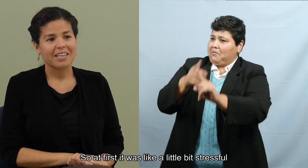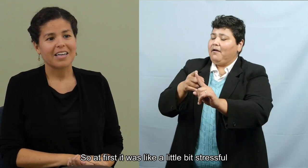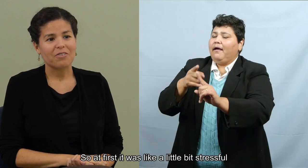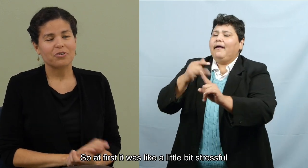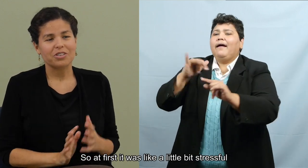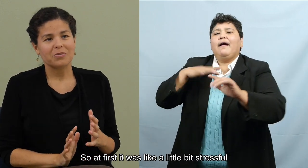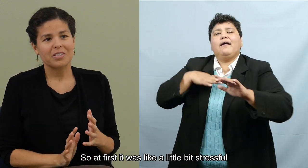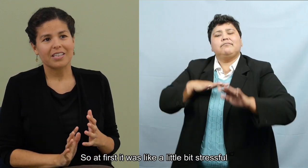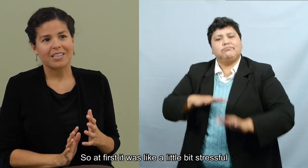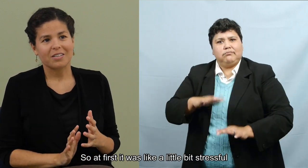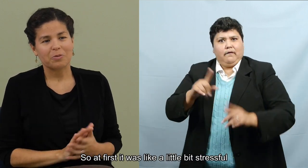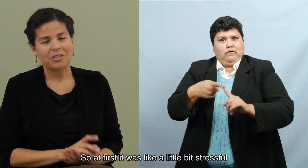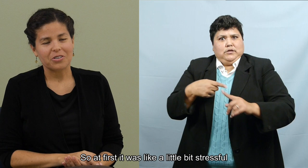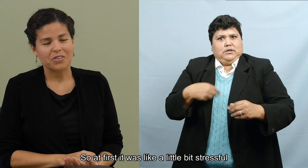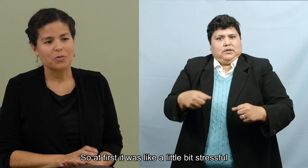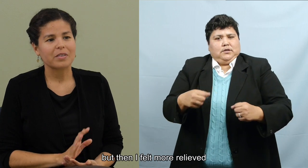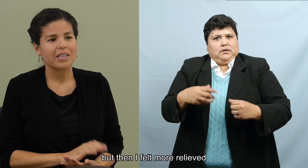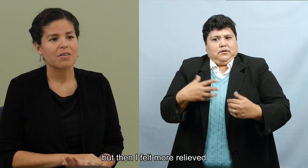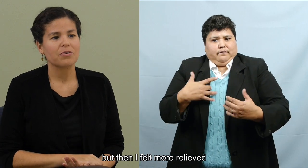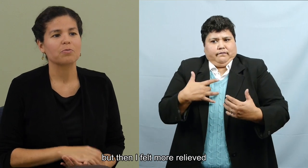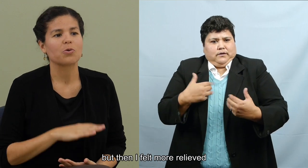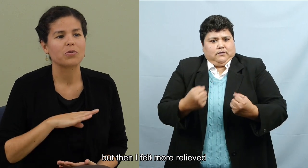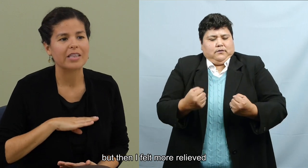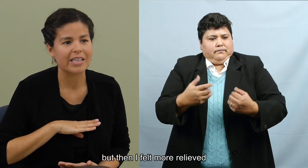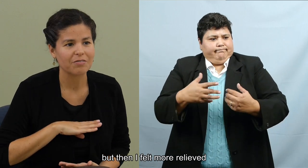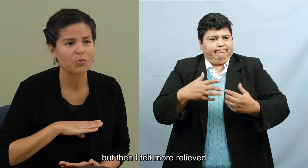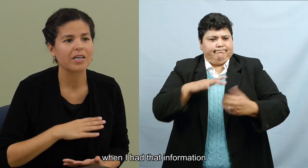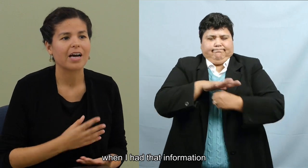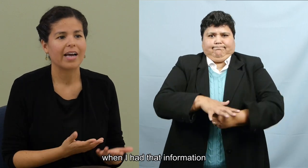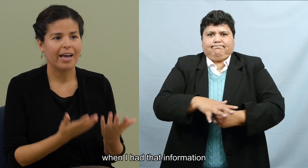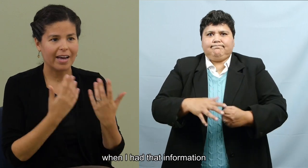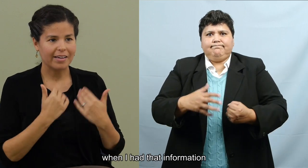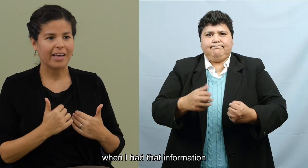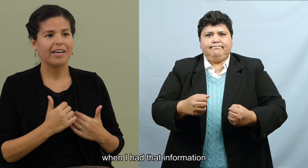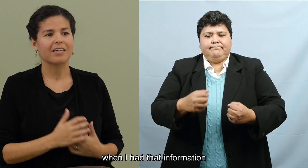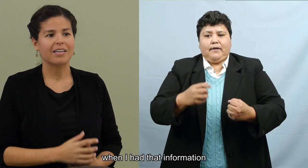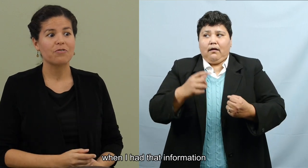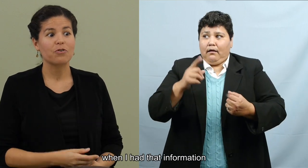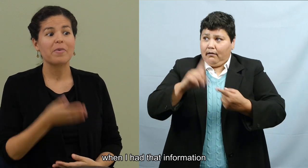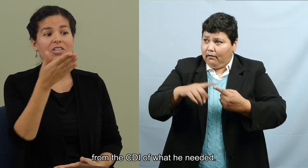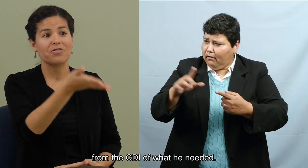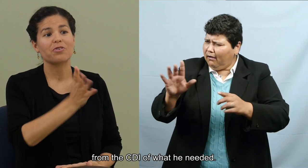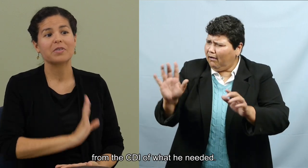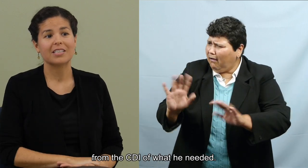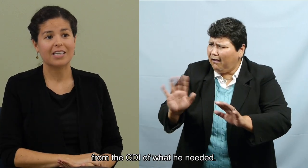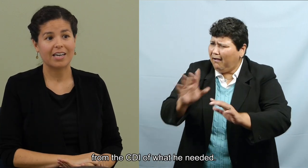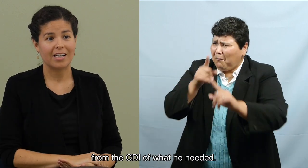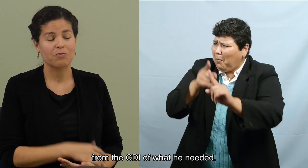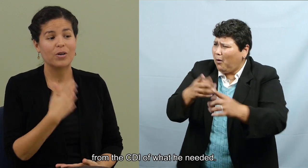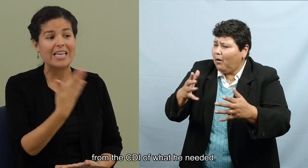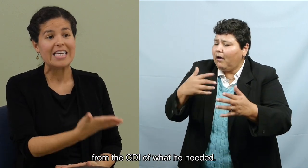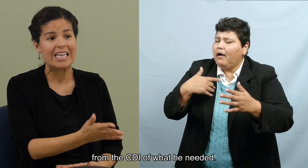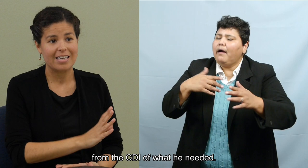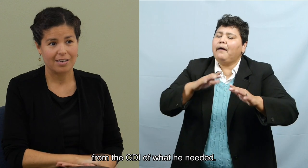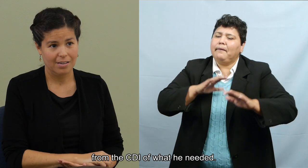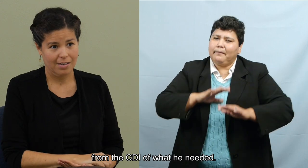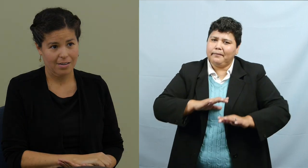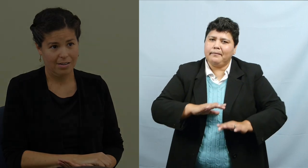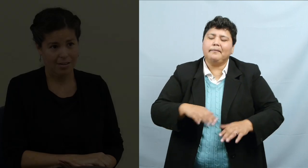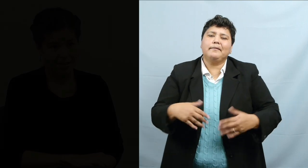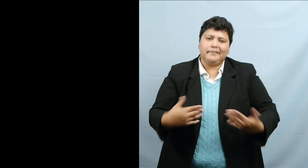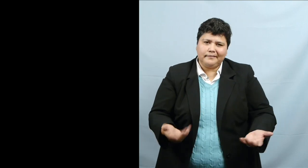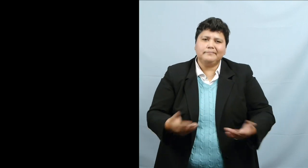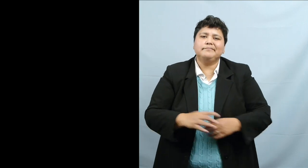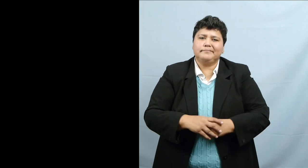So at first it was like a little bit stressful, but then I felt more relieved when I had that information from the CDI of what he needed.